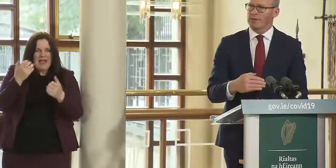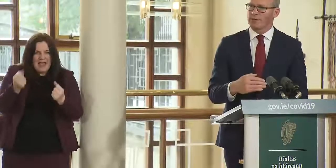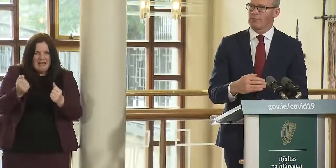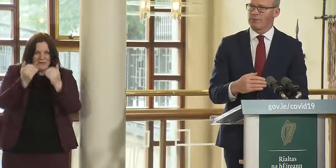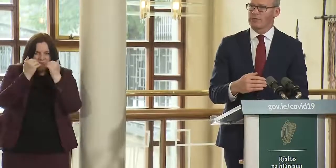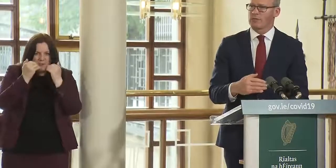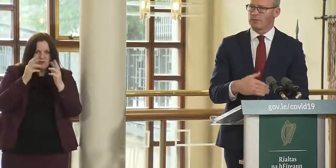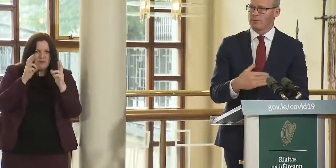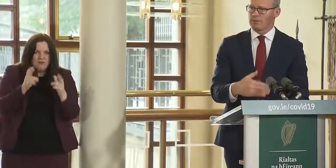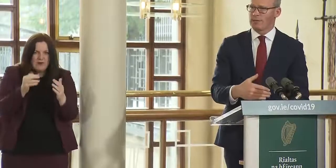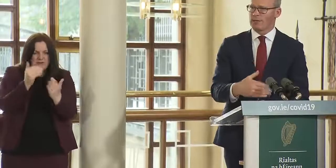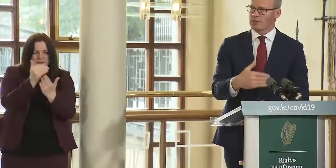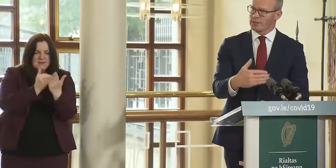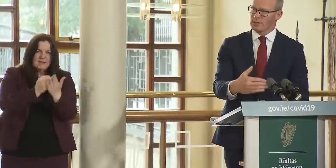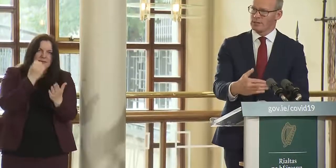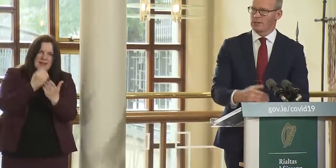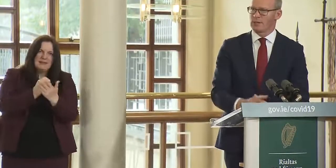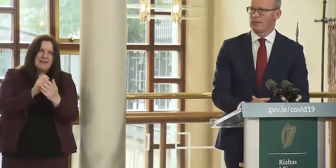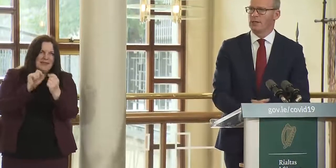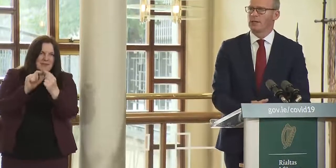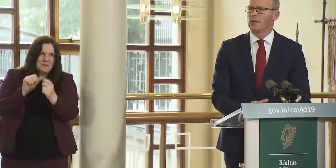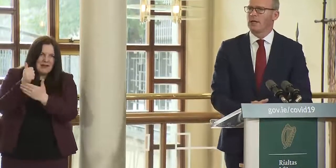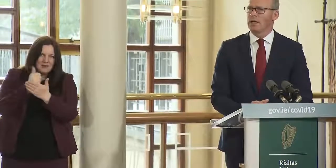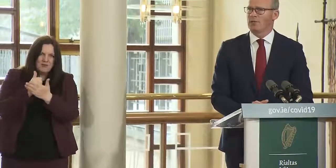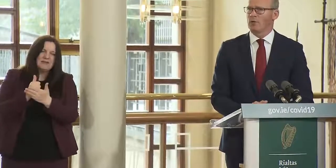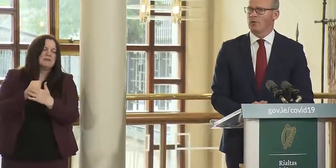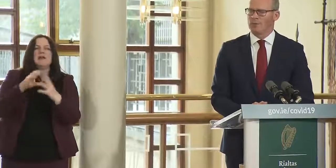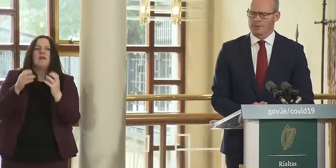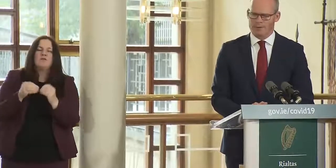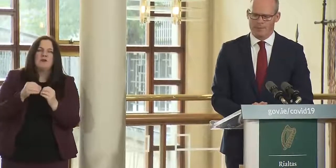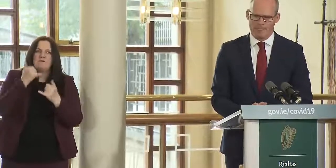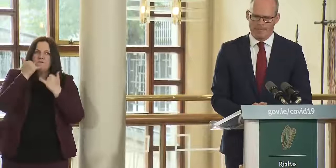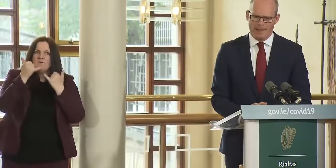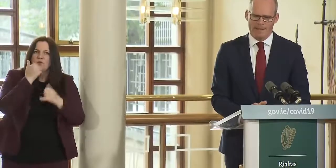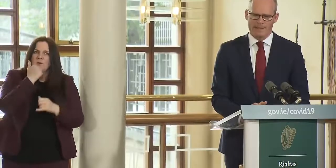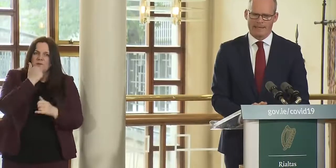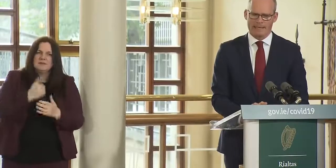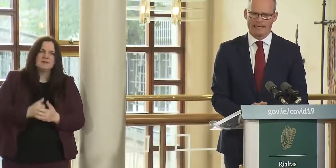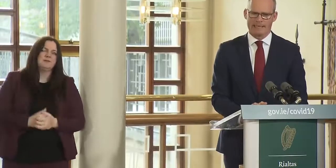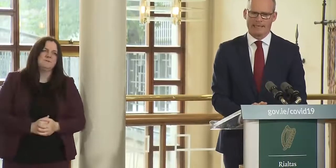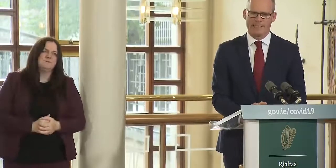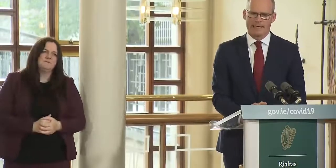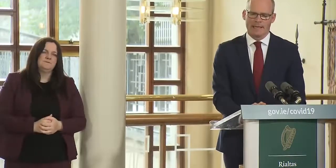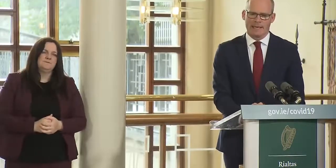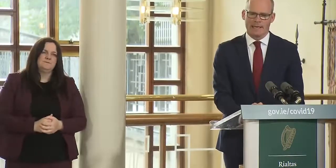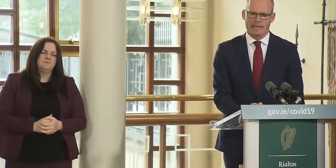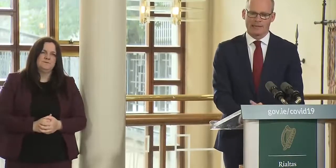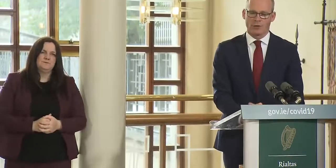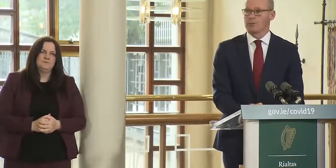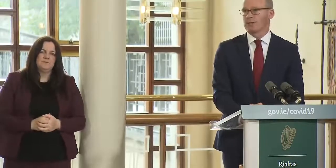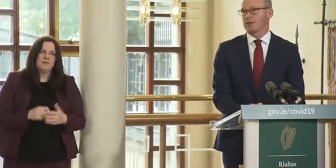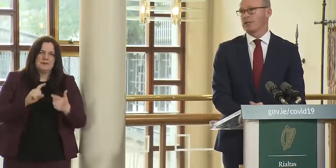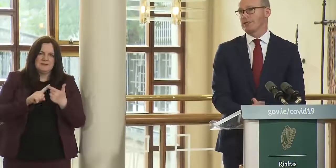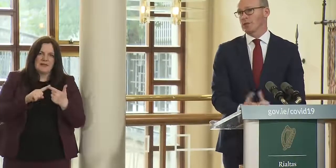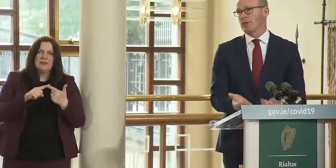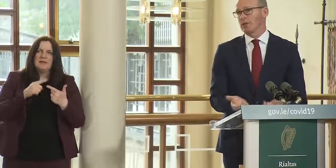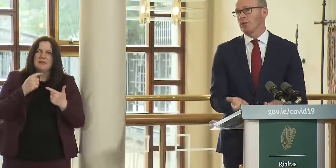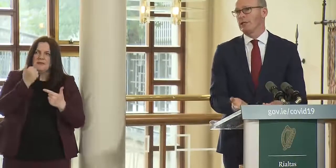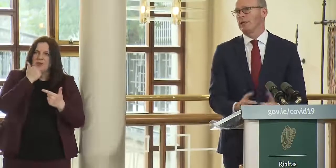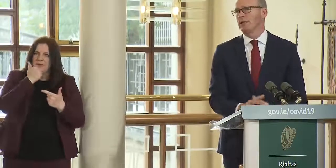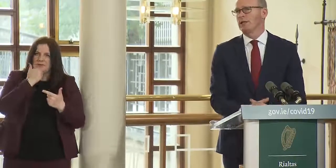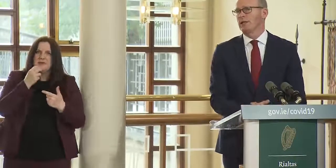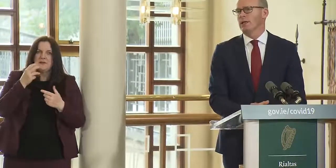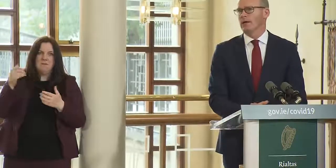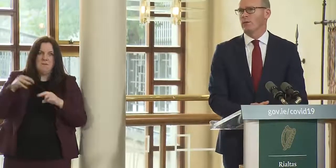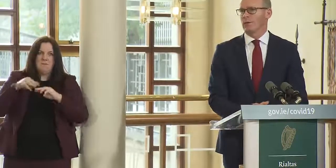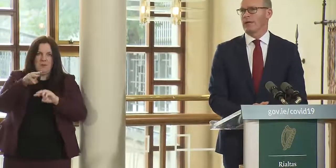that we have accurate information in terms of email addresses and uh and phone numbers and then secondly as the numbers increase as we know